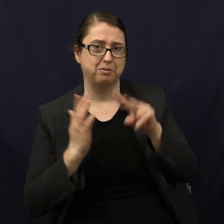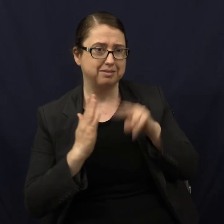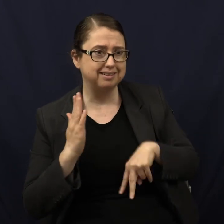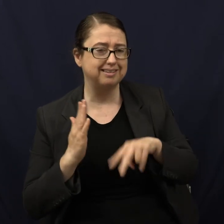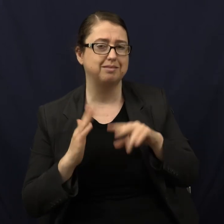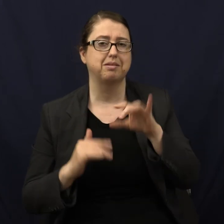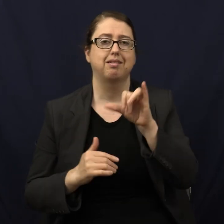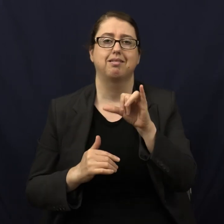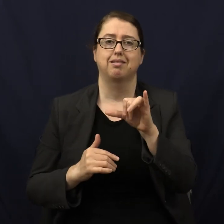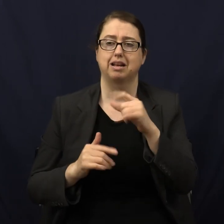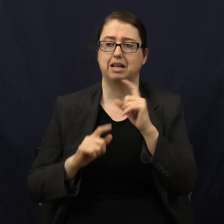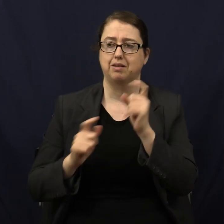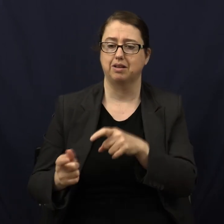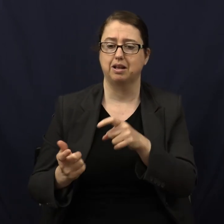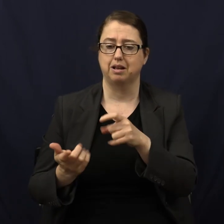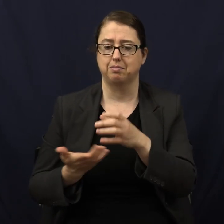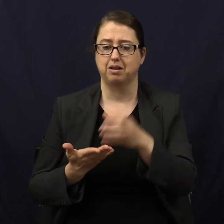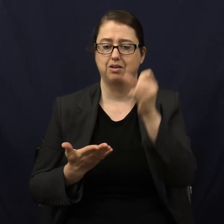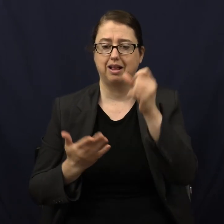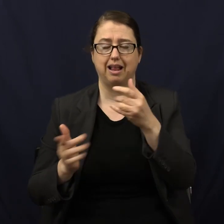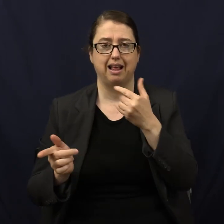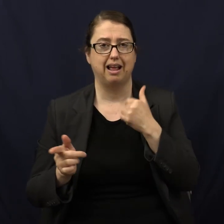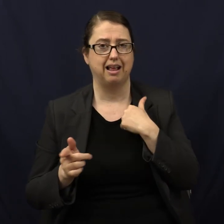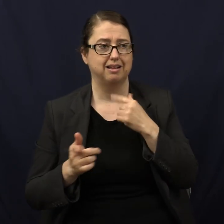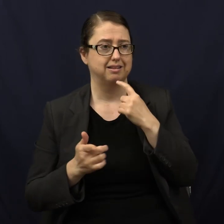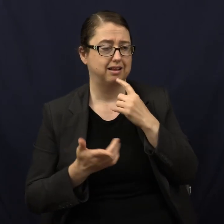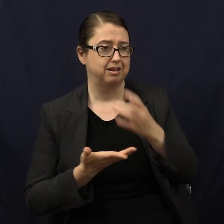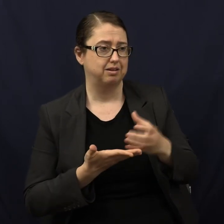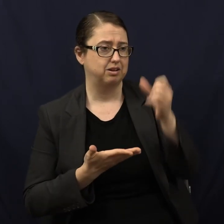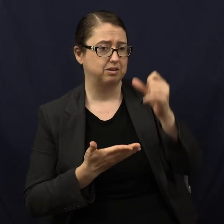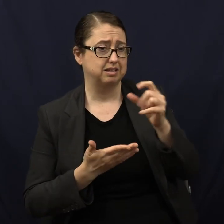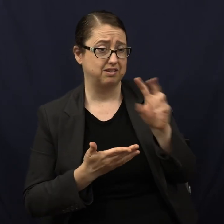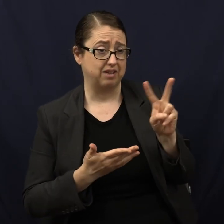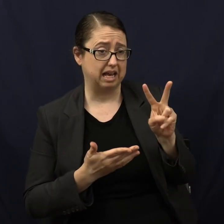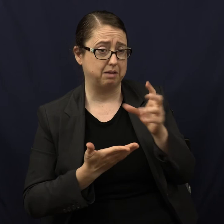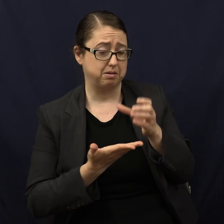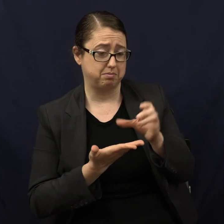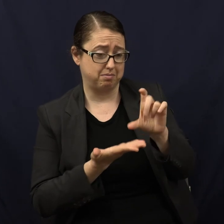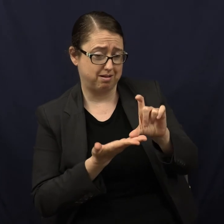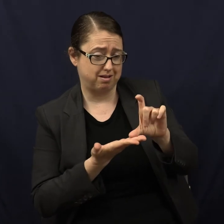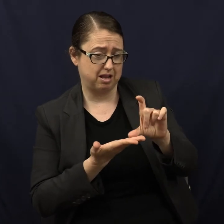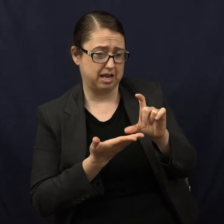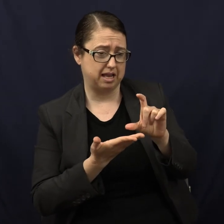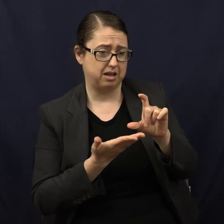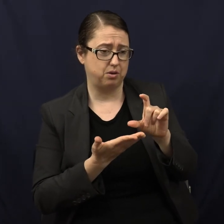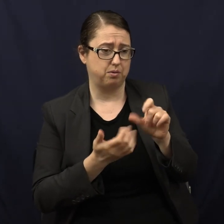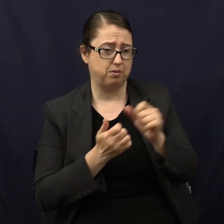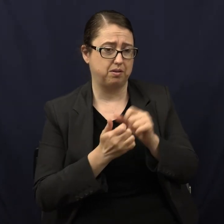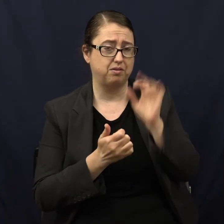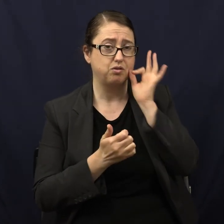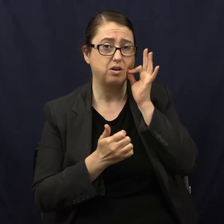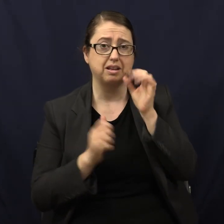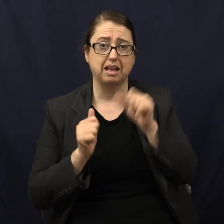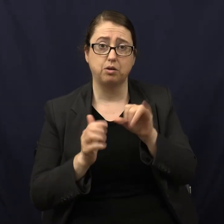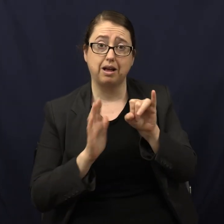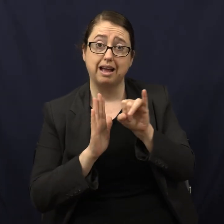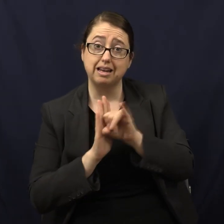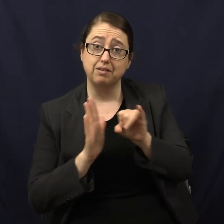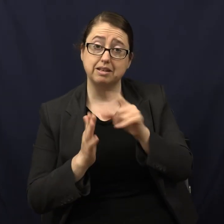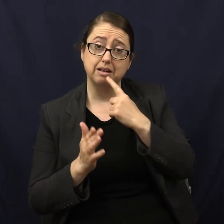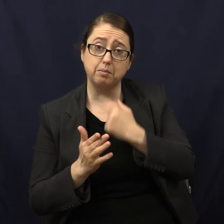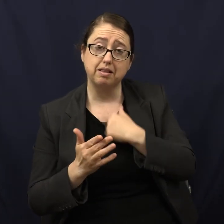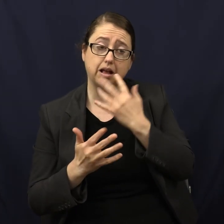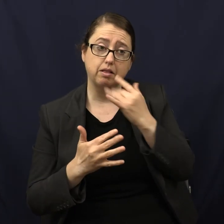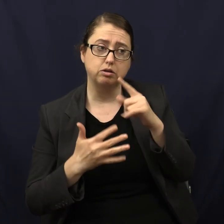I said, here's a bottle. What does it have on it? She's like, well, it's a vitamin bottle, a bowl of fruit on the back. I said, can you identify them?